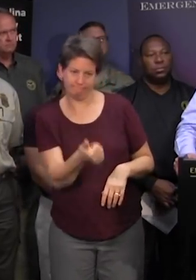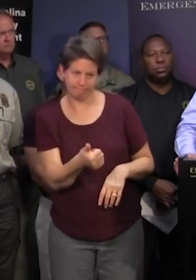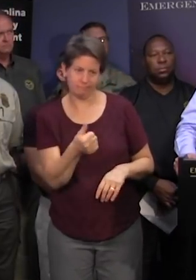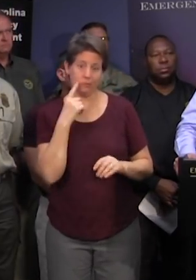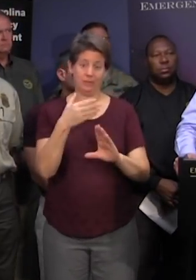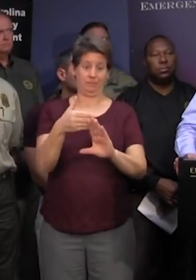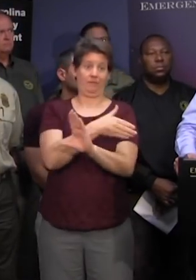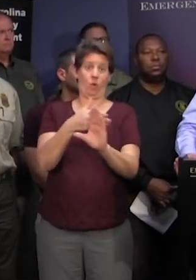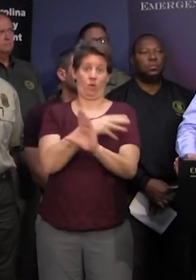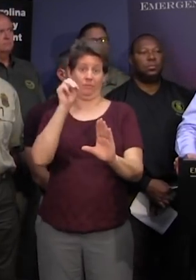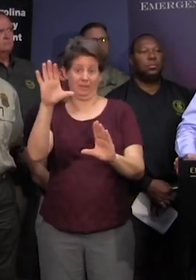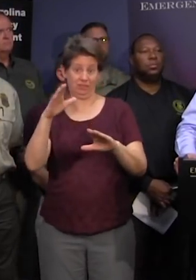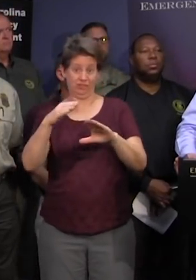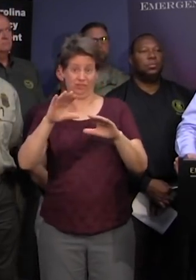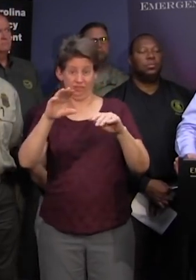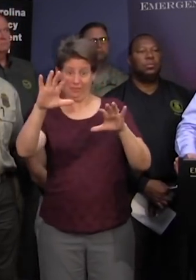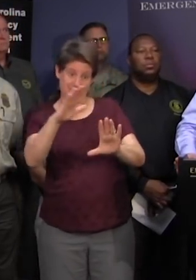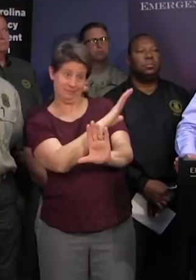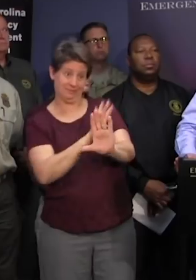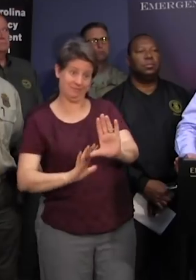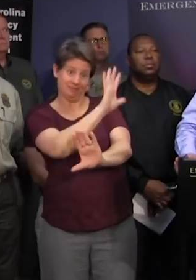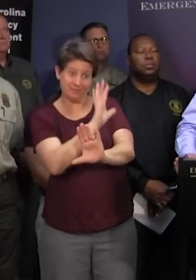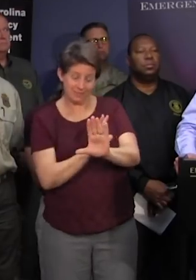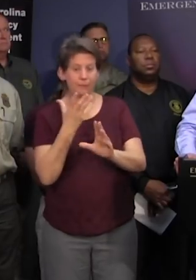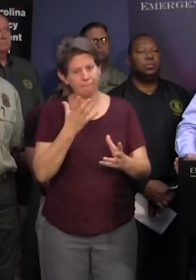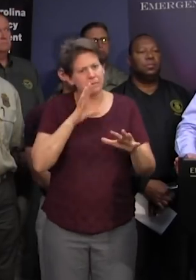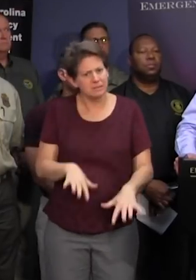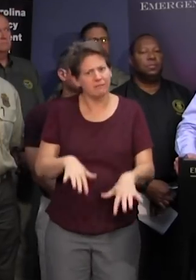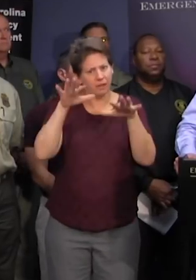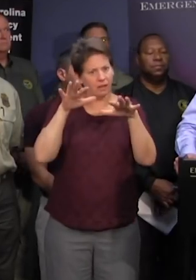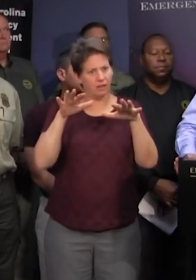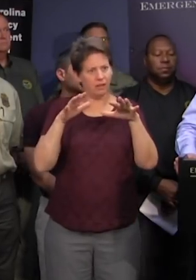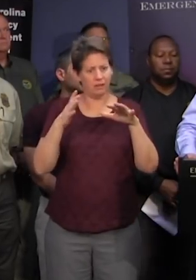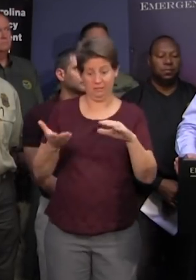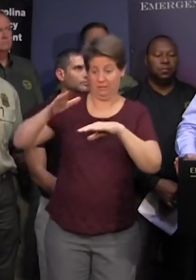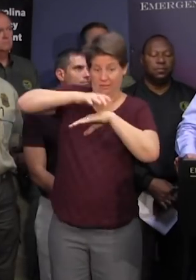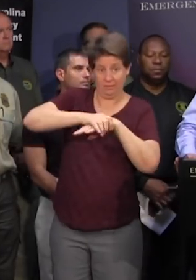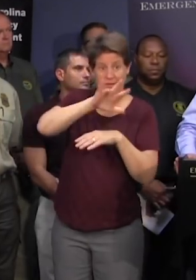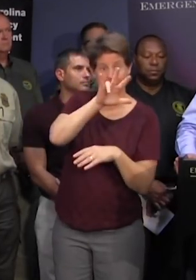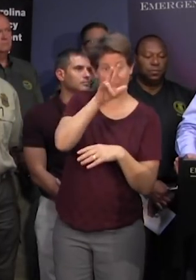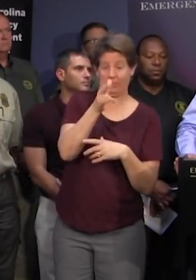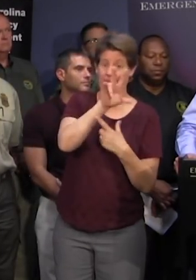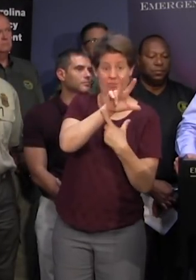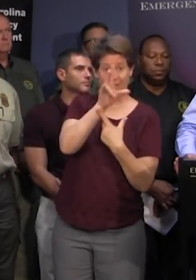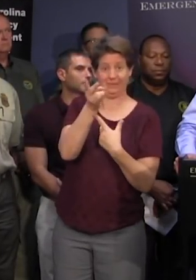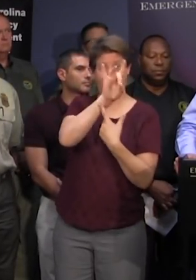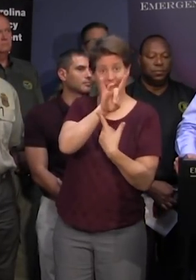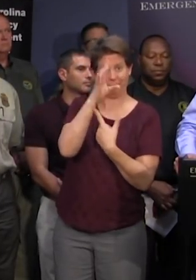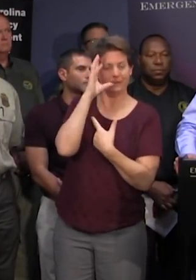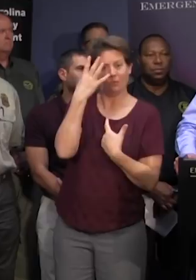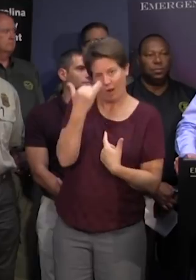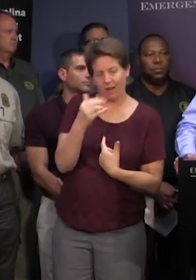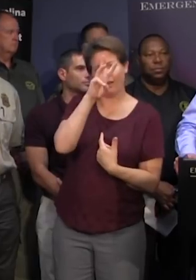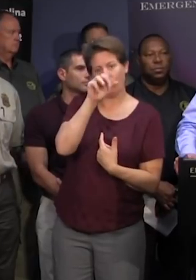before you get to myrtle beach and but there may be flooding overtopping highway 378 right there in conway because the welcome all